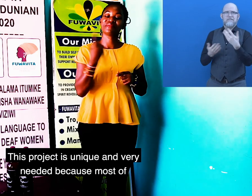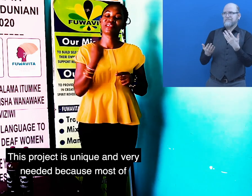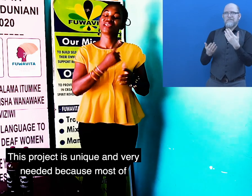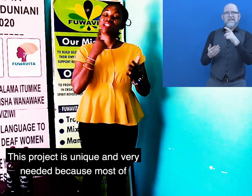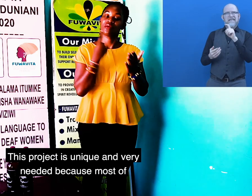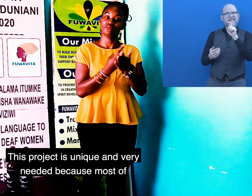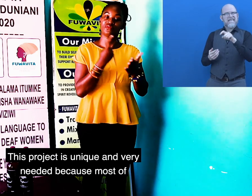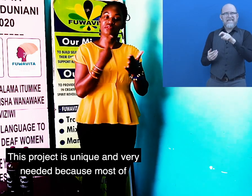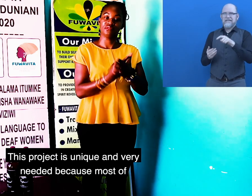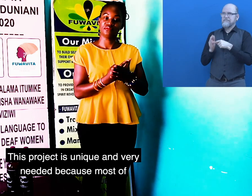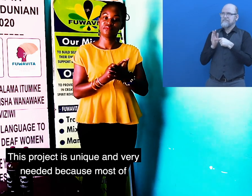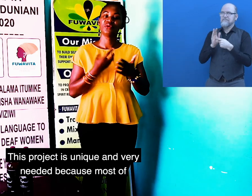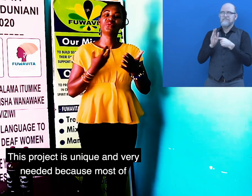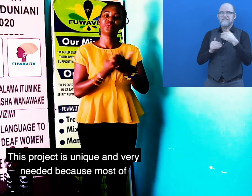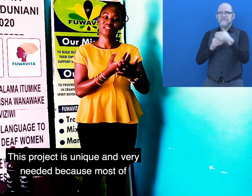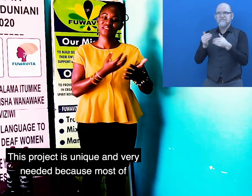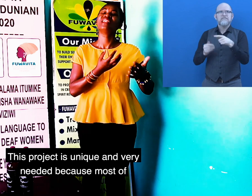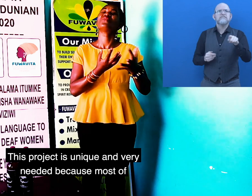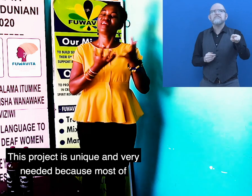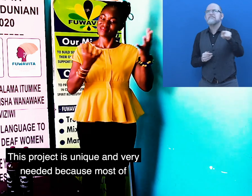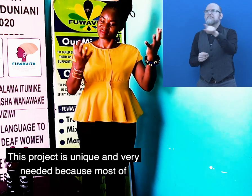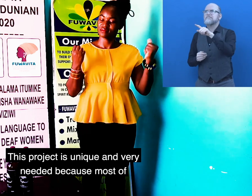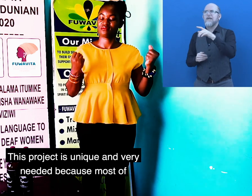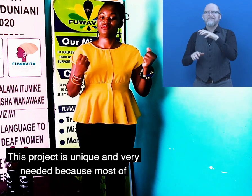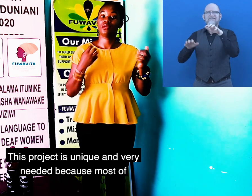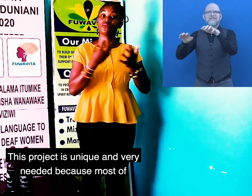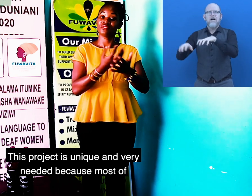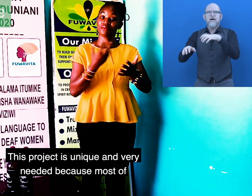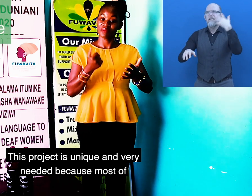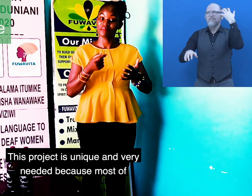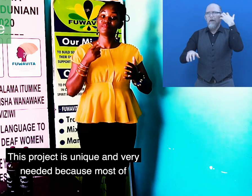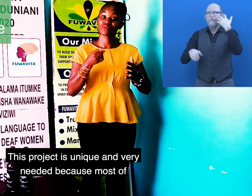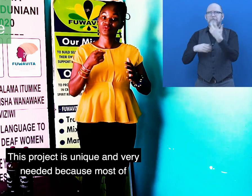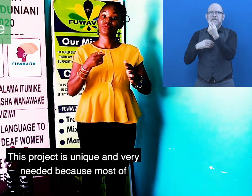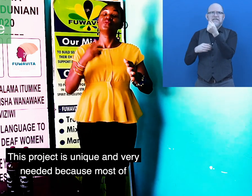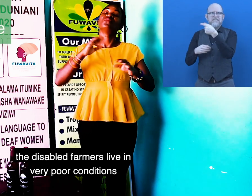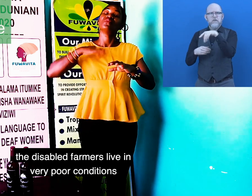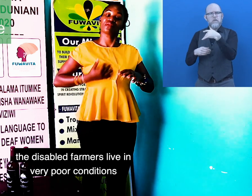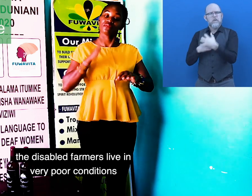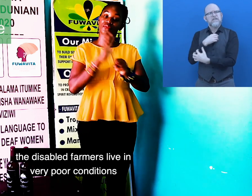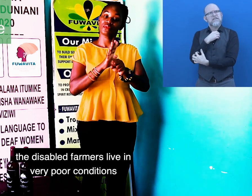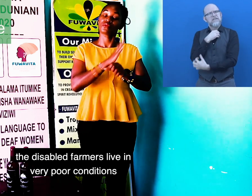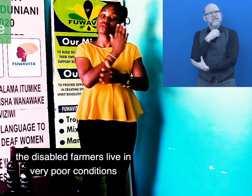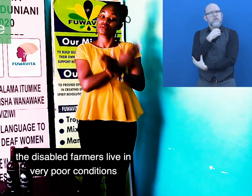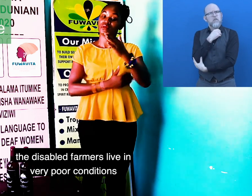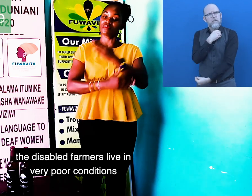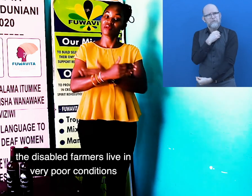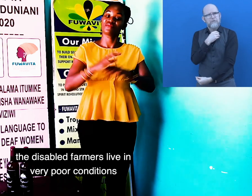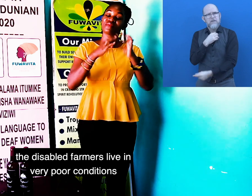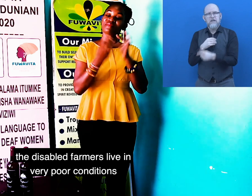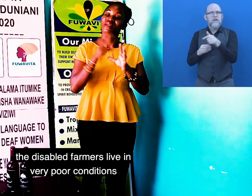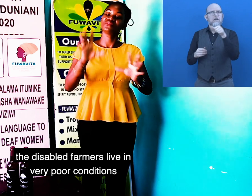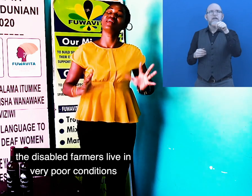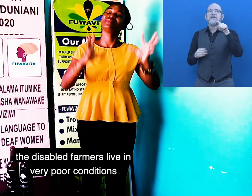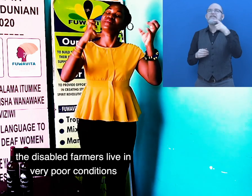This project is unique and very necessary needed because most of the disabled farmers